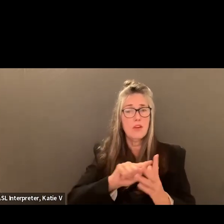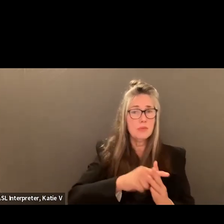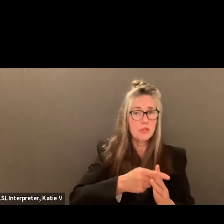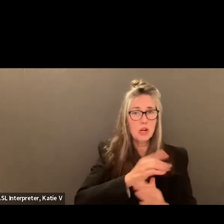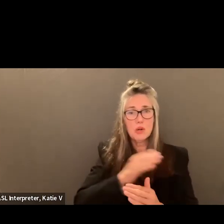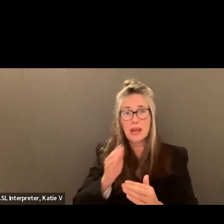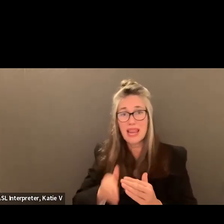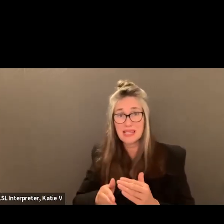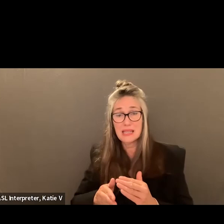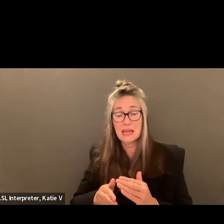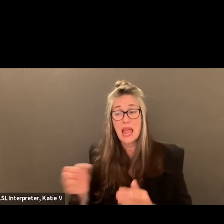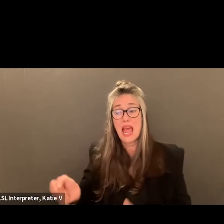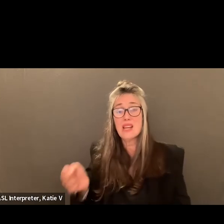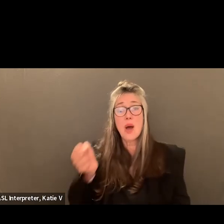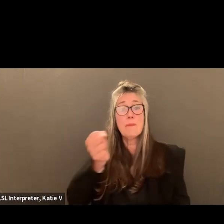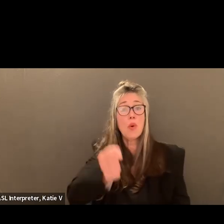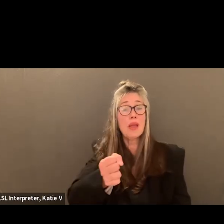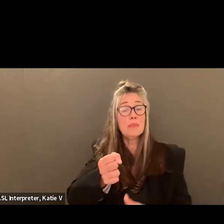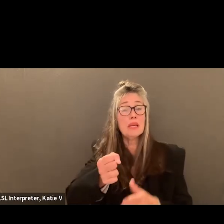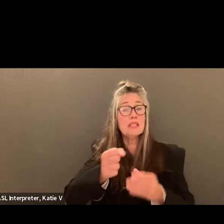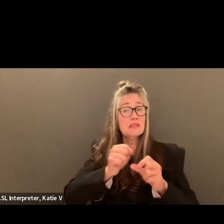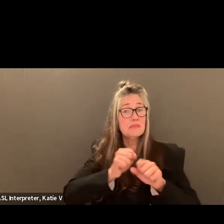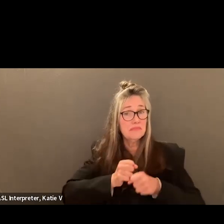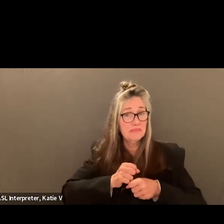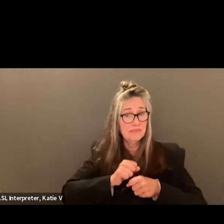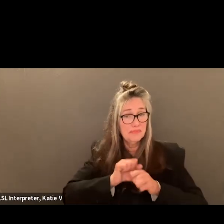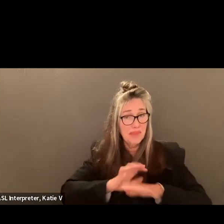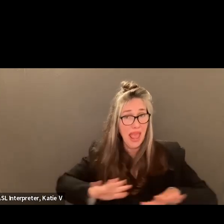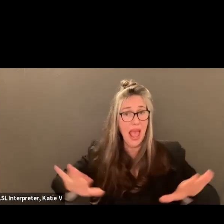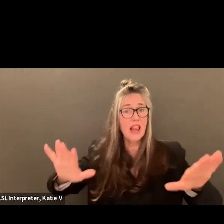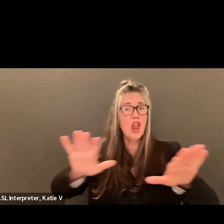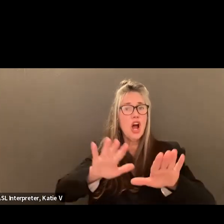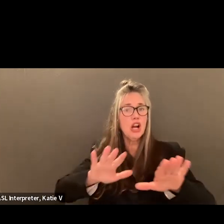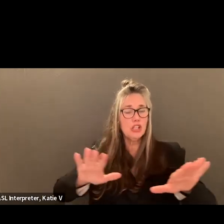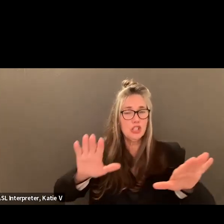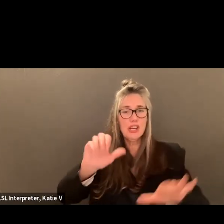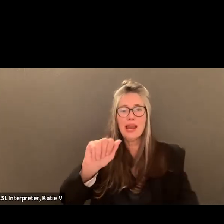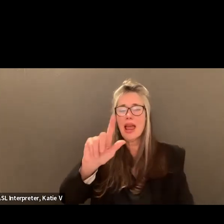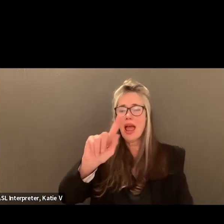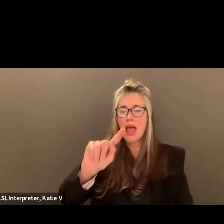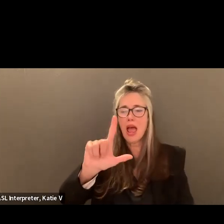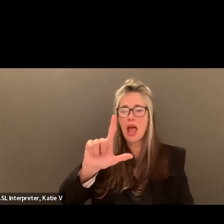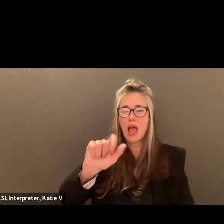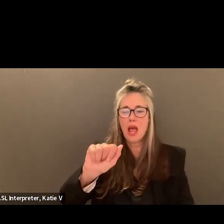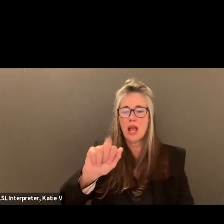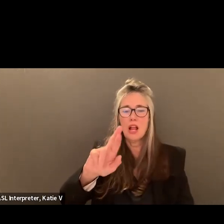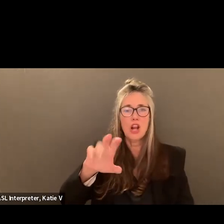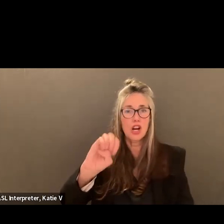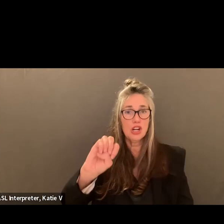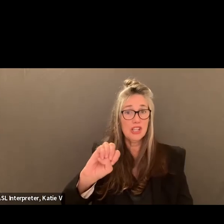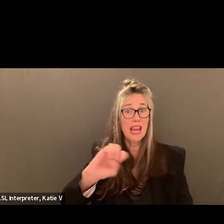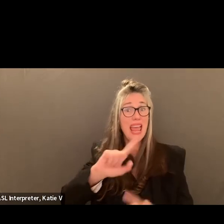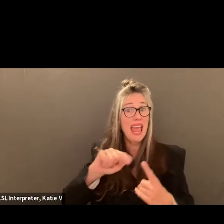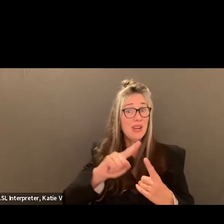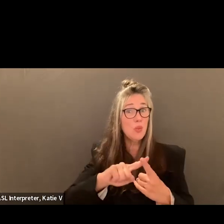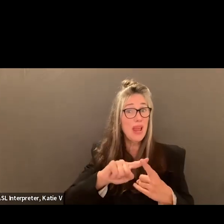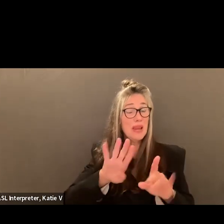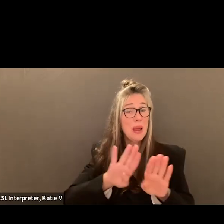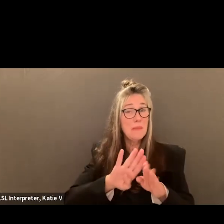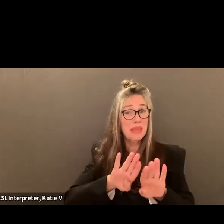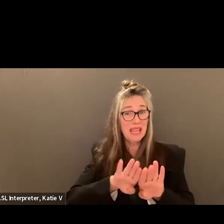open at the next cycle, it will be, it will transition to district. District two.